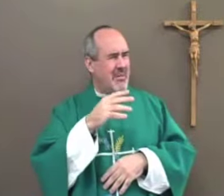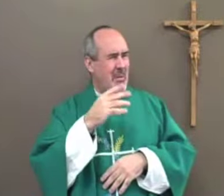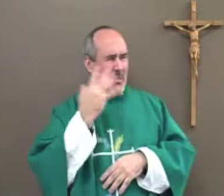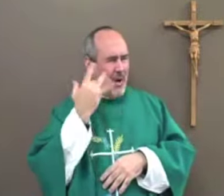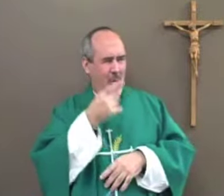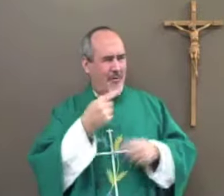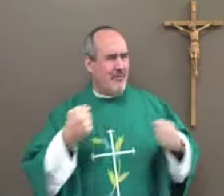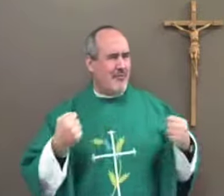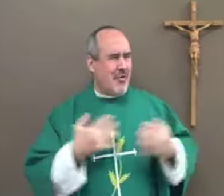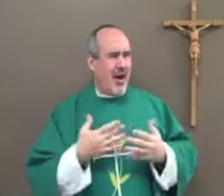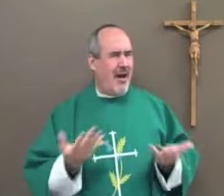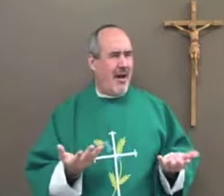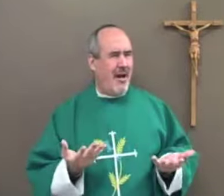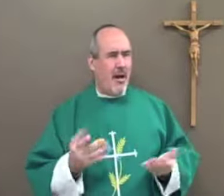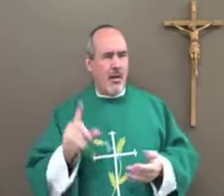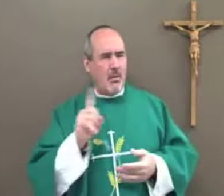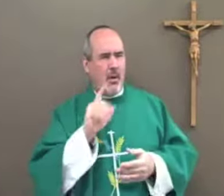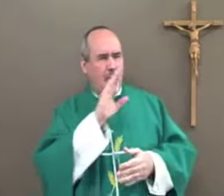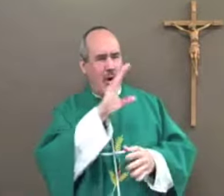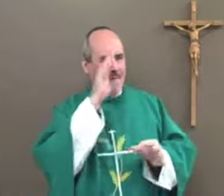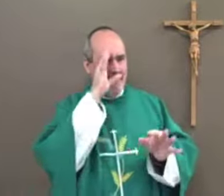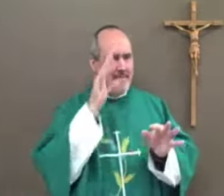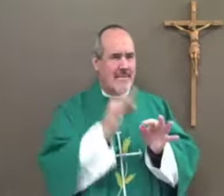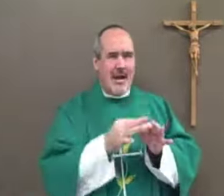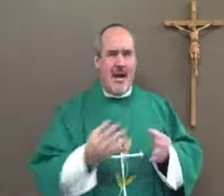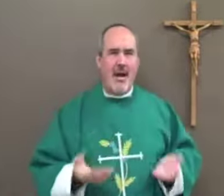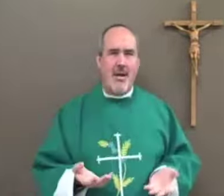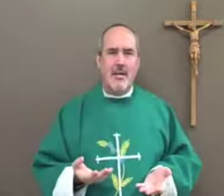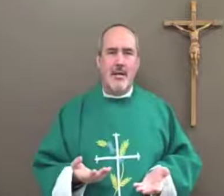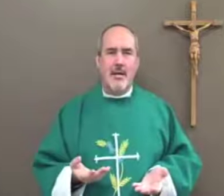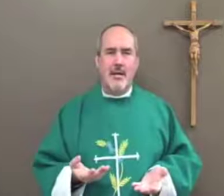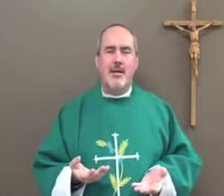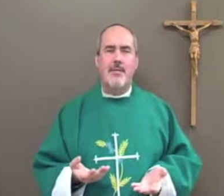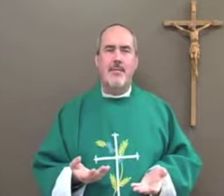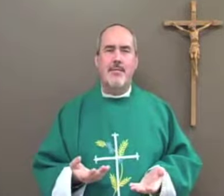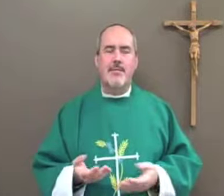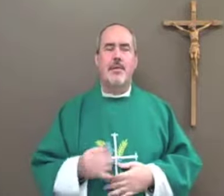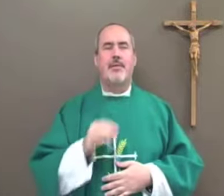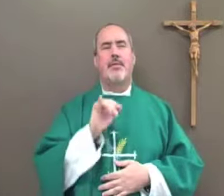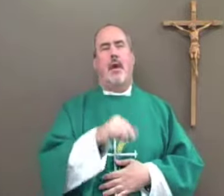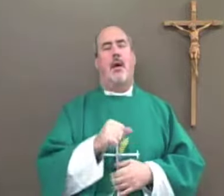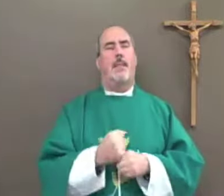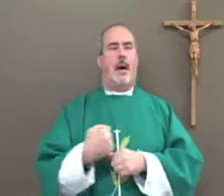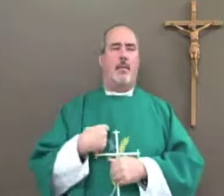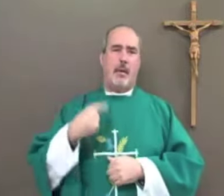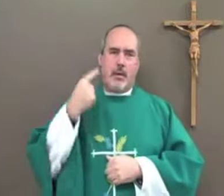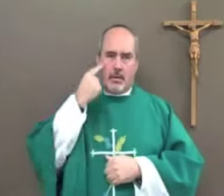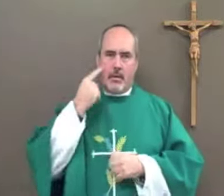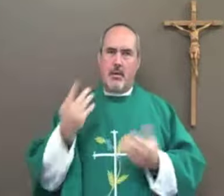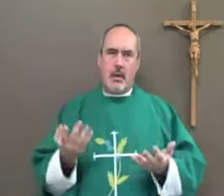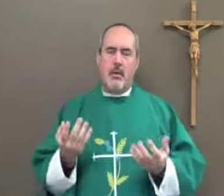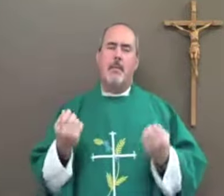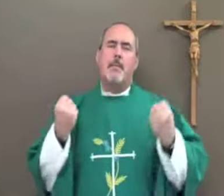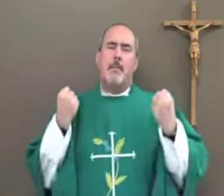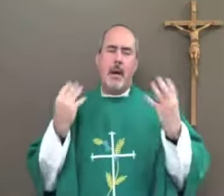what are you afraid of where is your faith that made me think